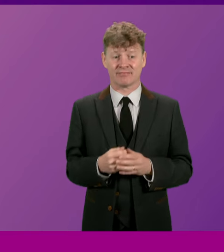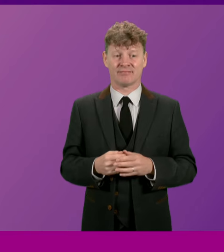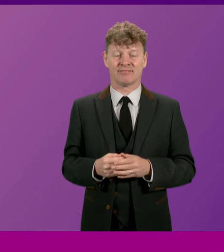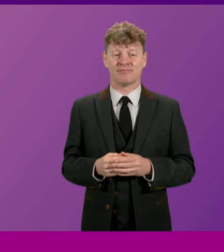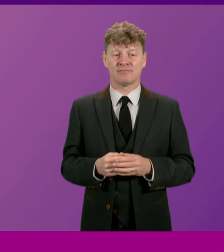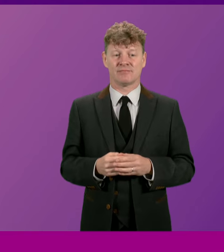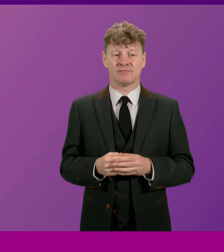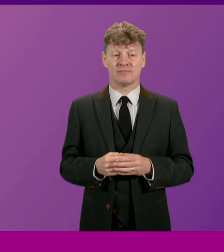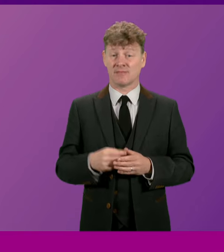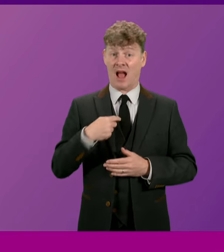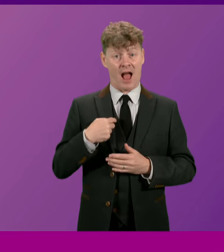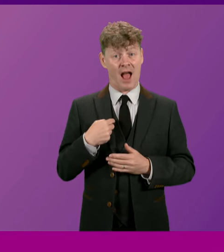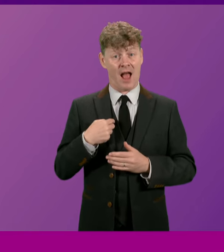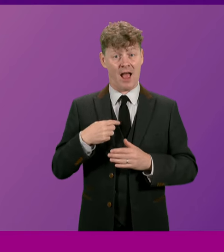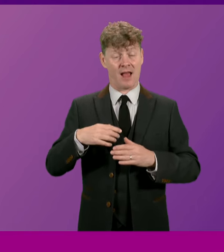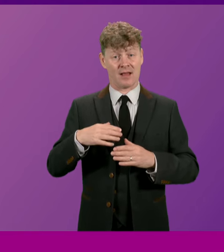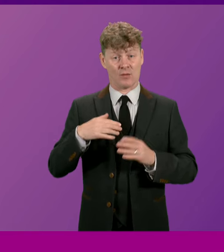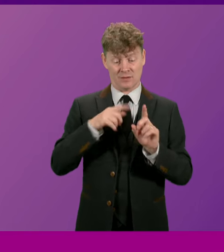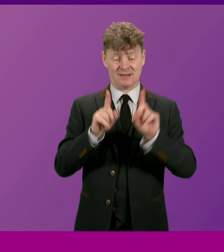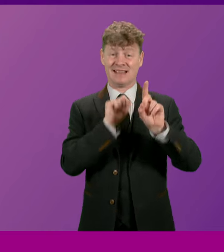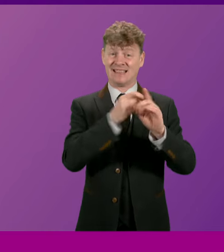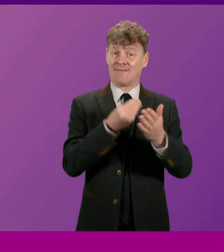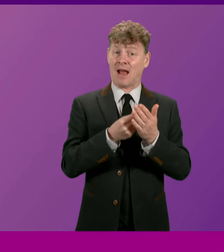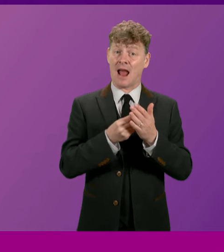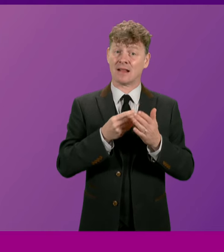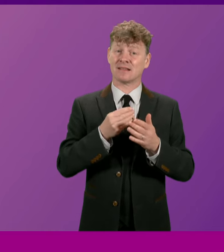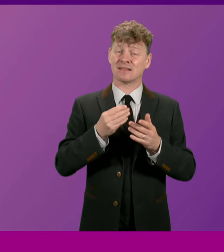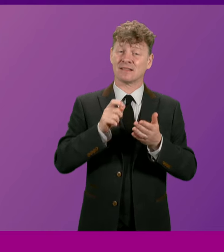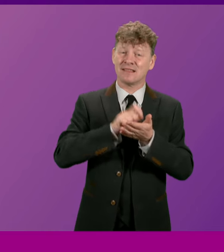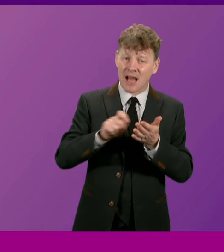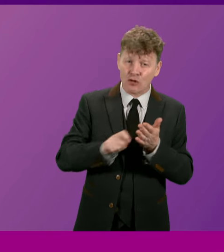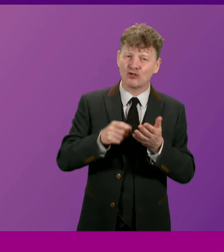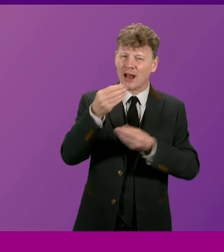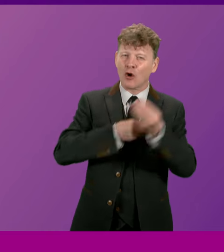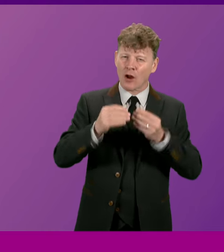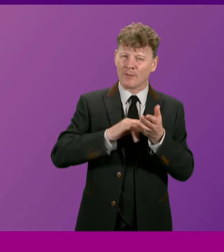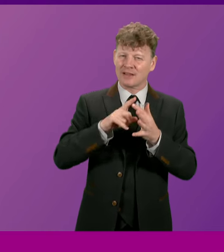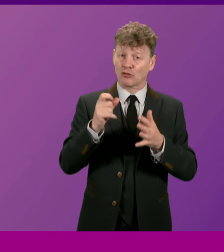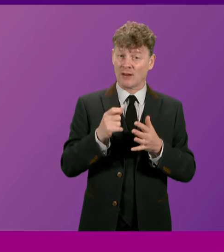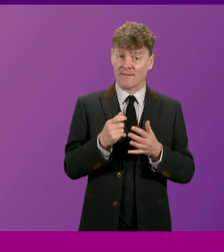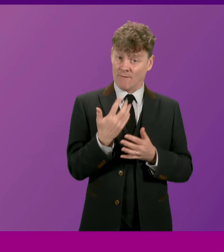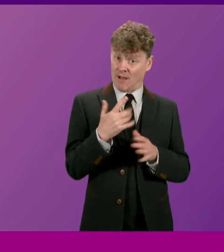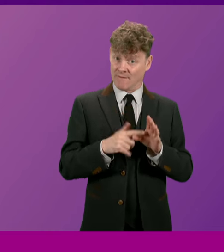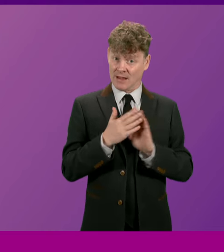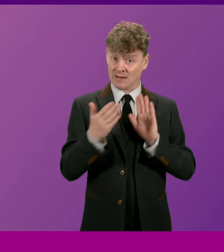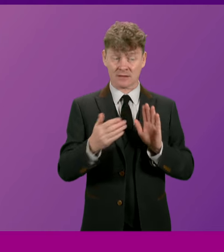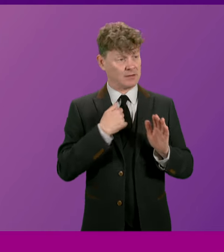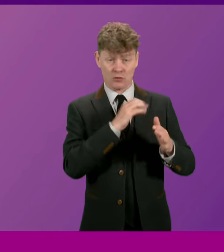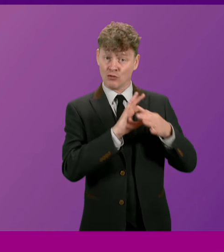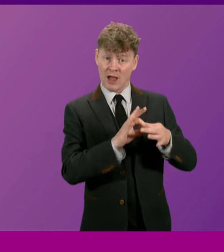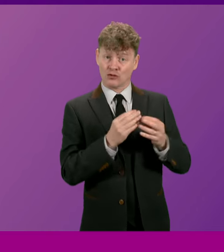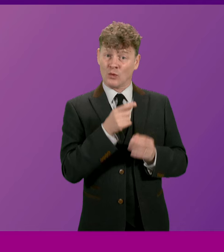I served for seven years as his finance and economy secretary. It was a relationship generally defined